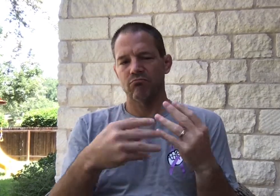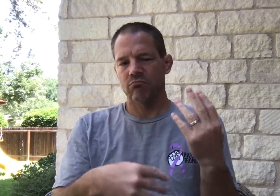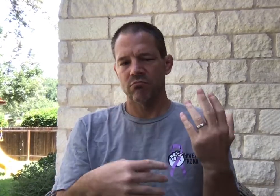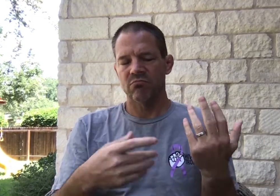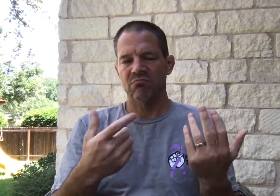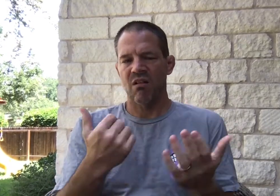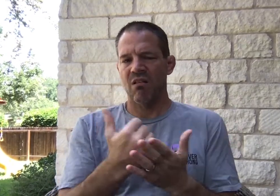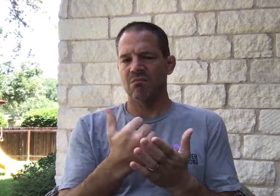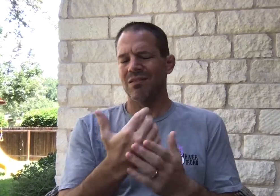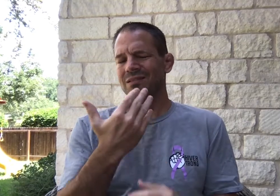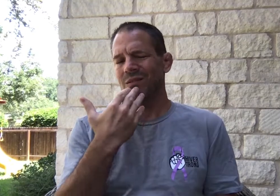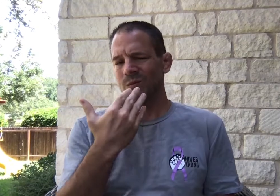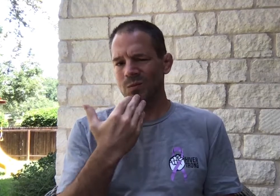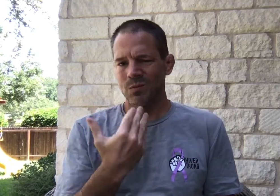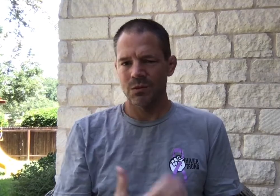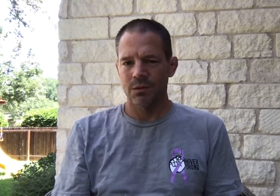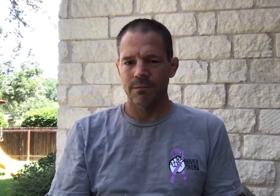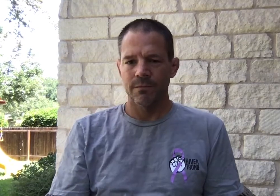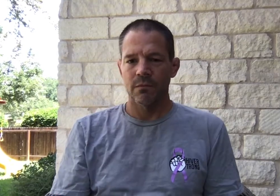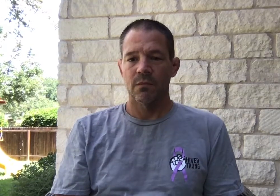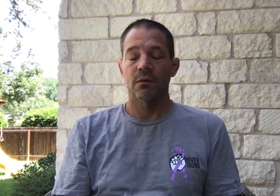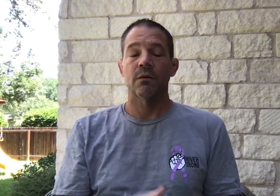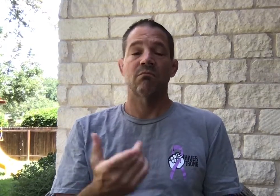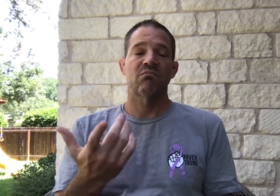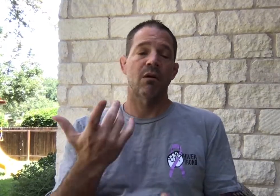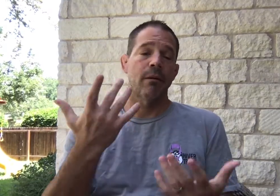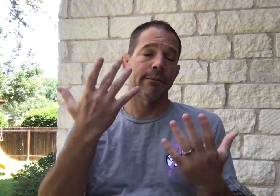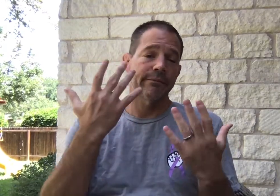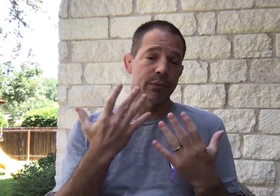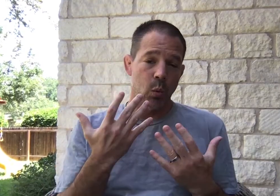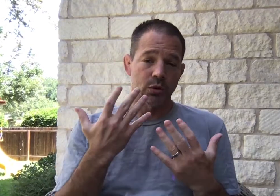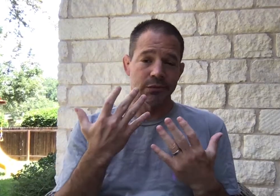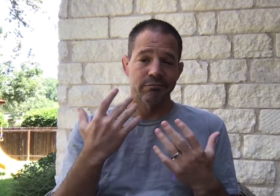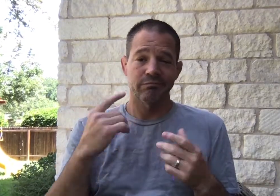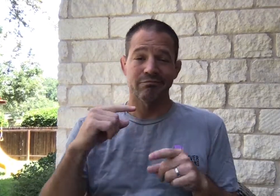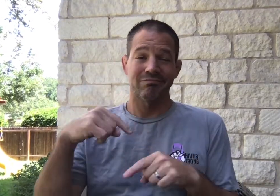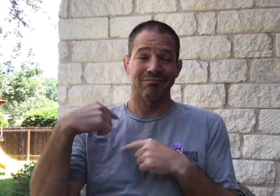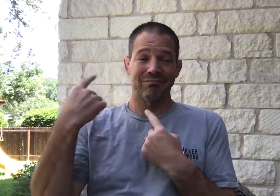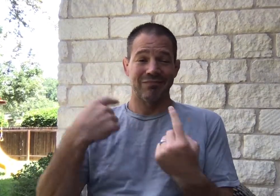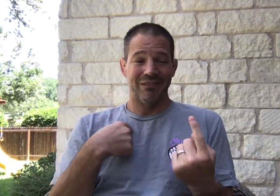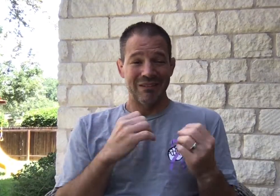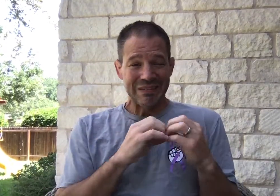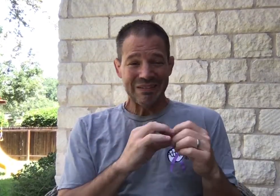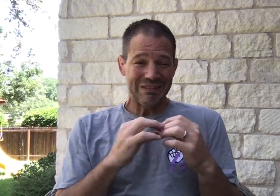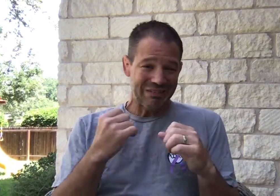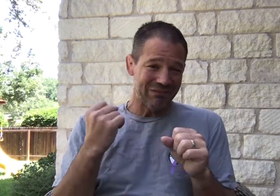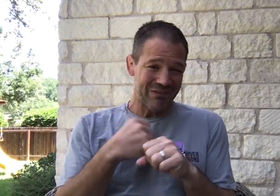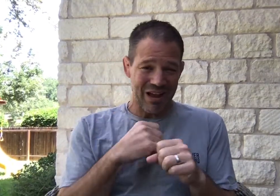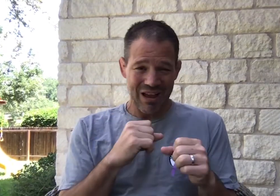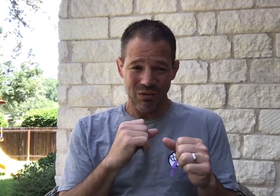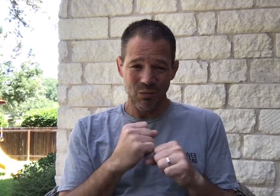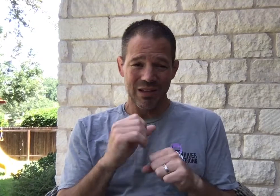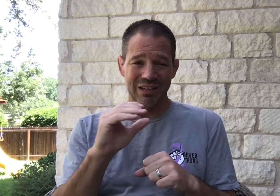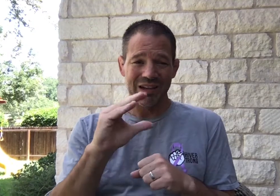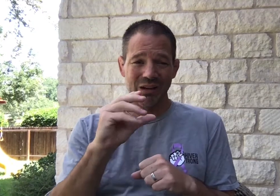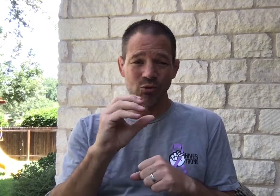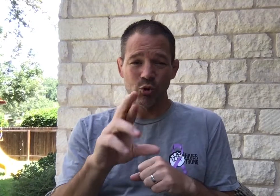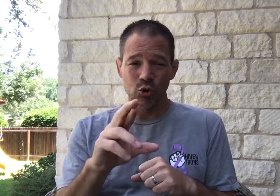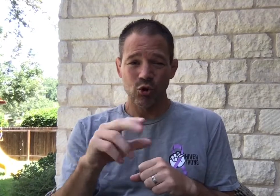I get a whole lot of other items were used, but again, thank you so very much. Unfortunately, throughout this fight, this fight